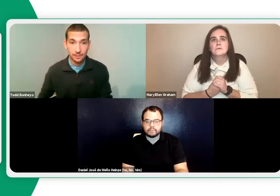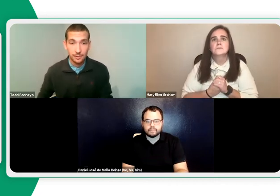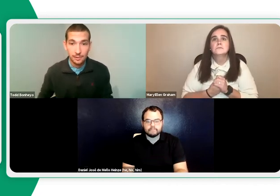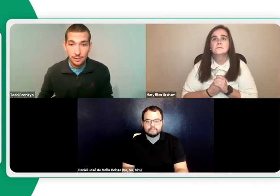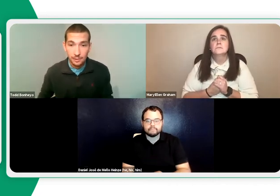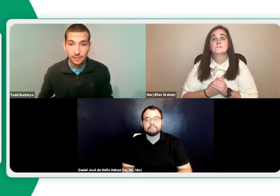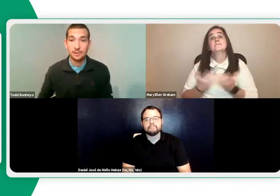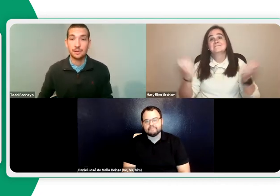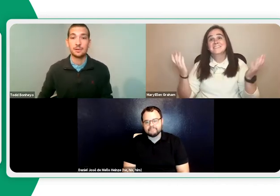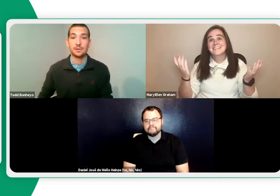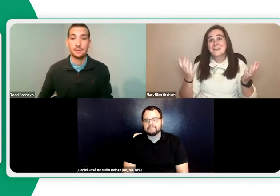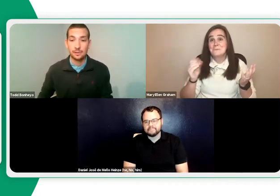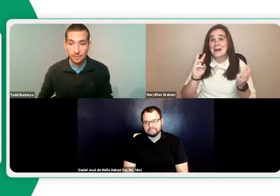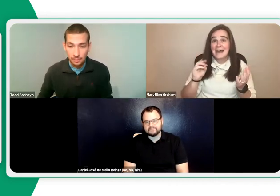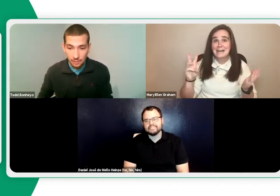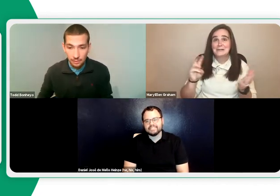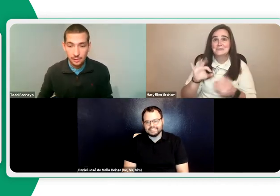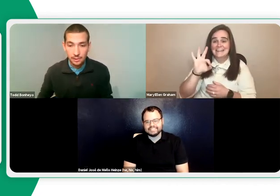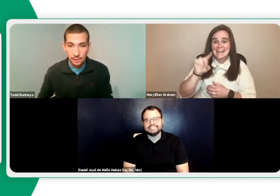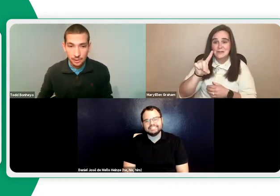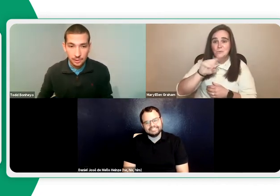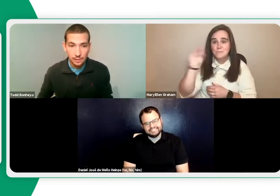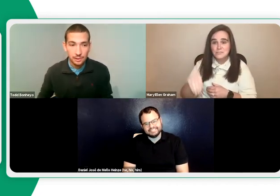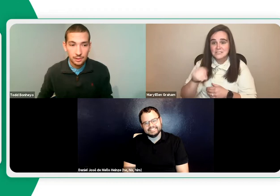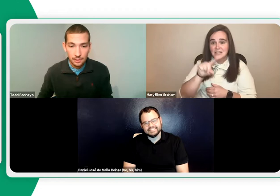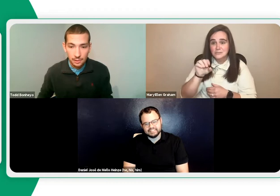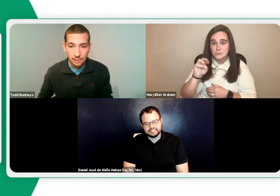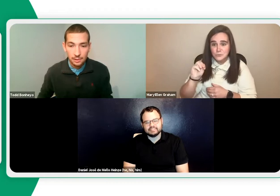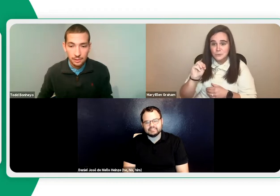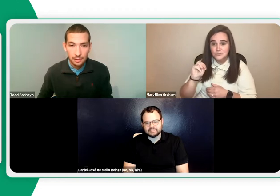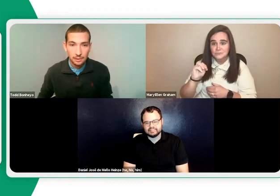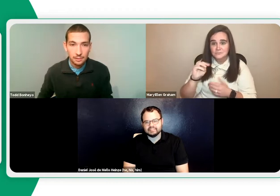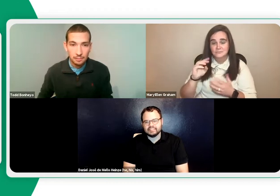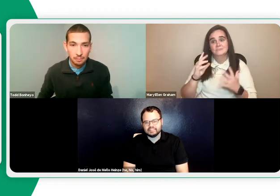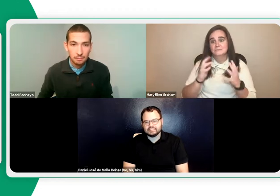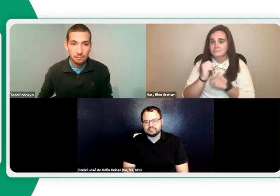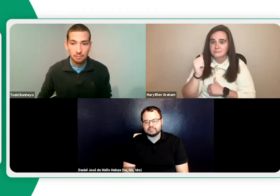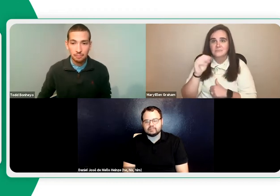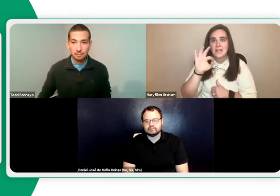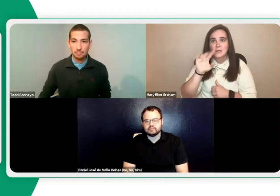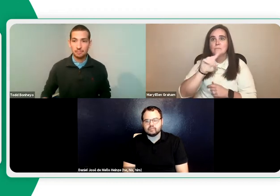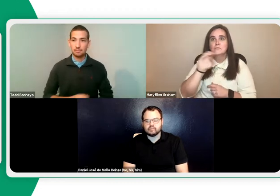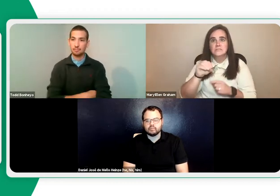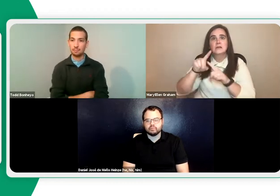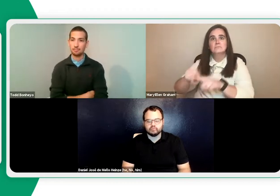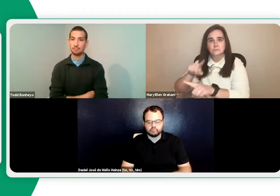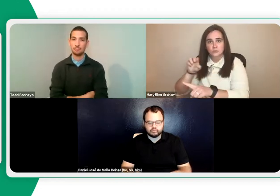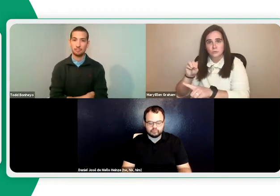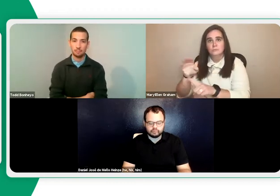Mary Ellen, yes. I'm very curious. Let's show the results. Wow. 91% use Zoom. That is